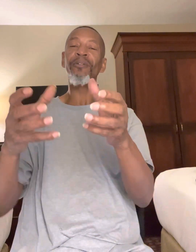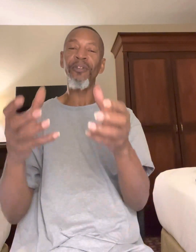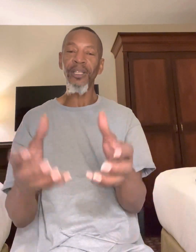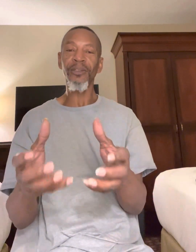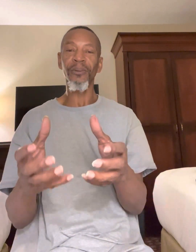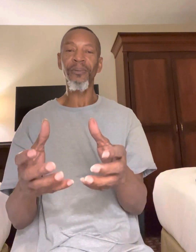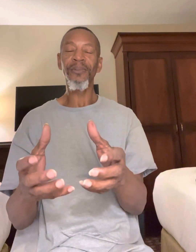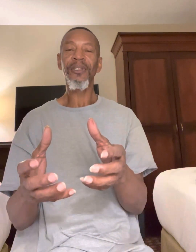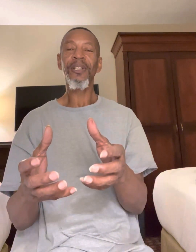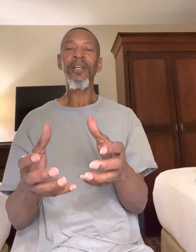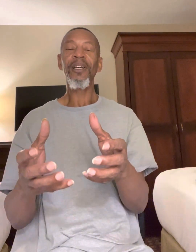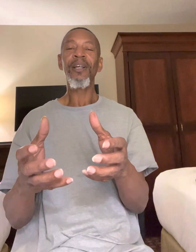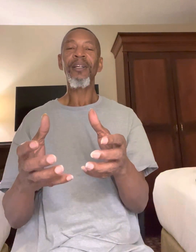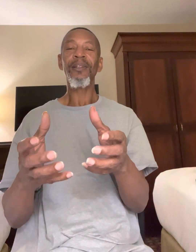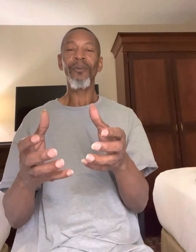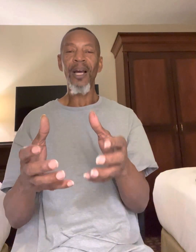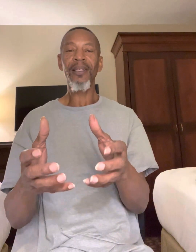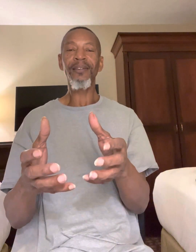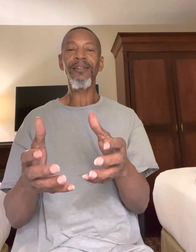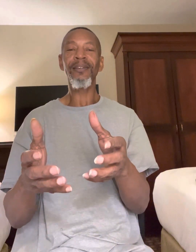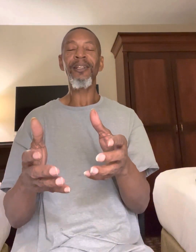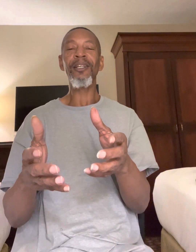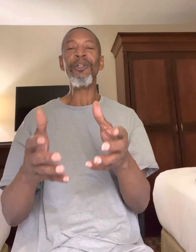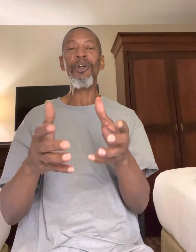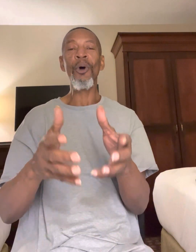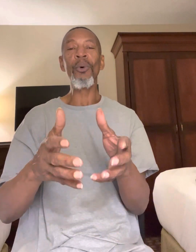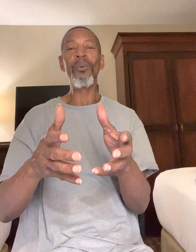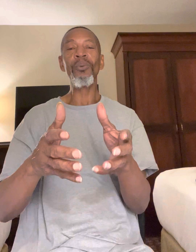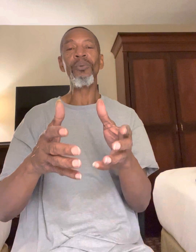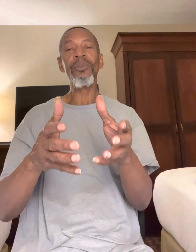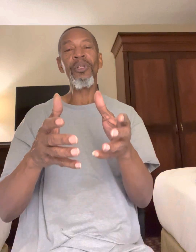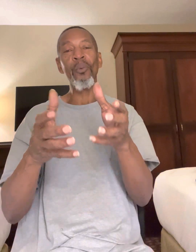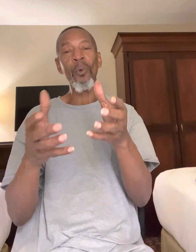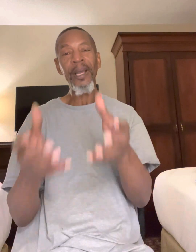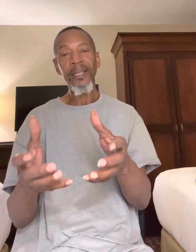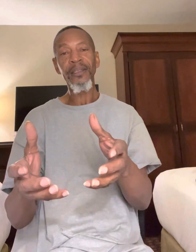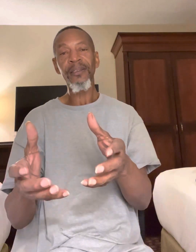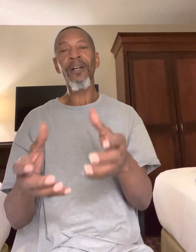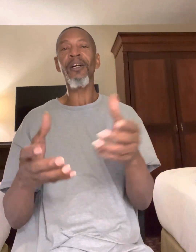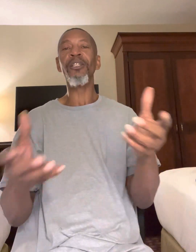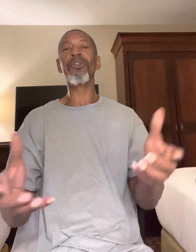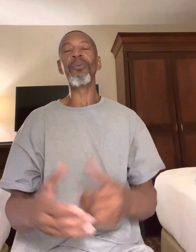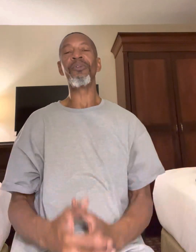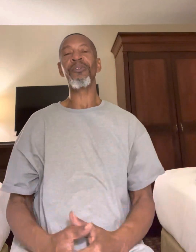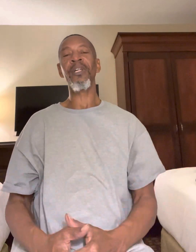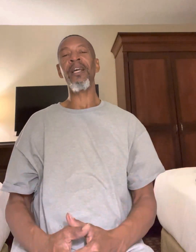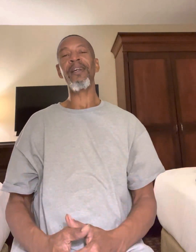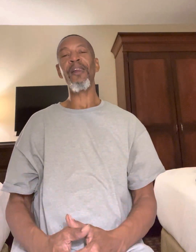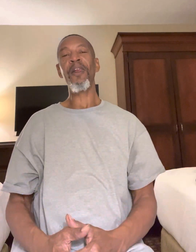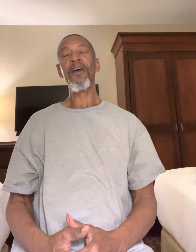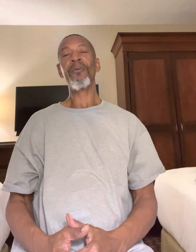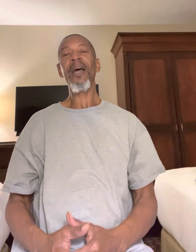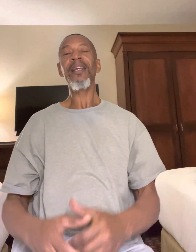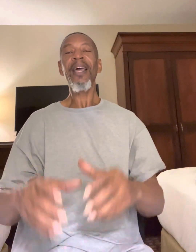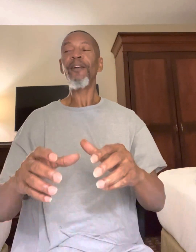vessel, right, know the weight of the truth, right? Like,